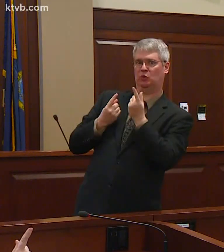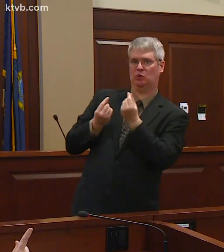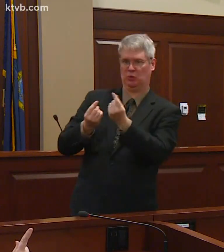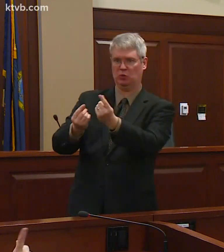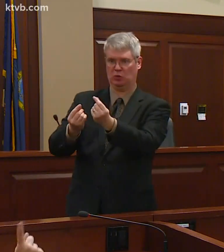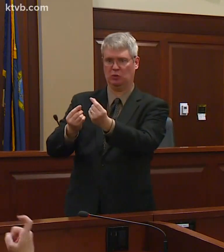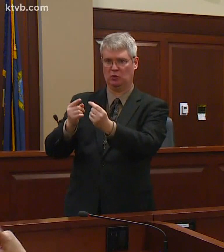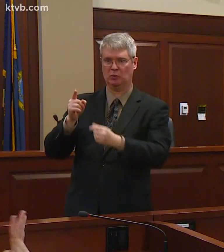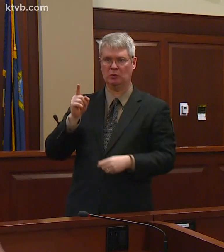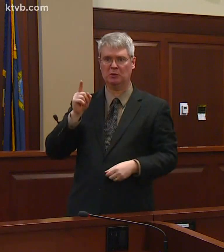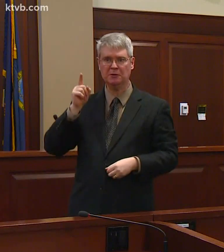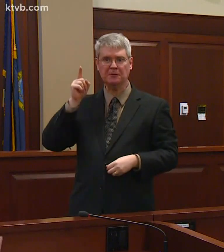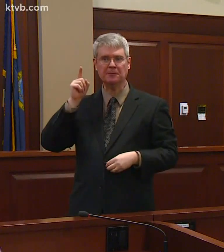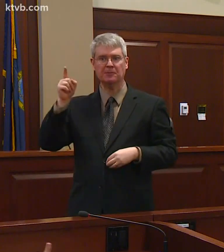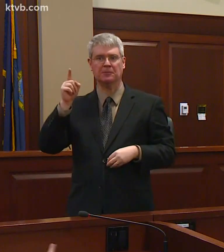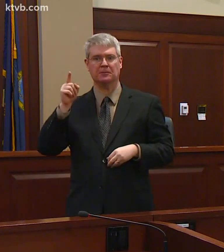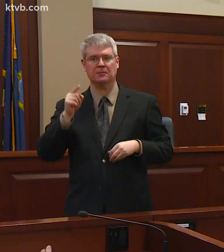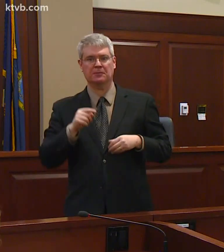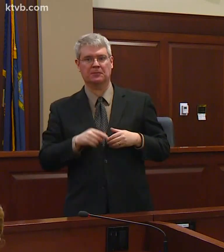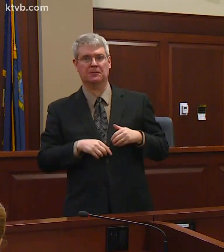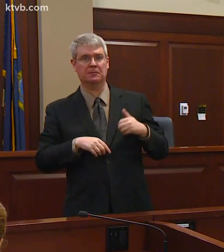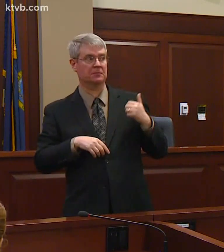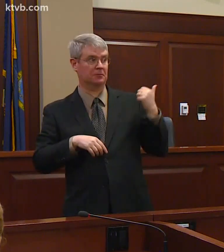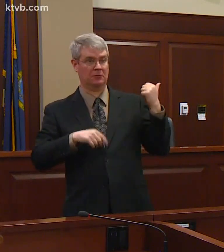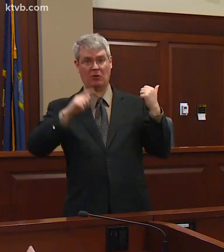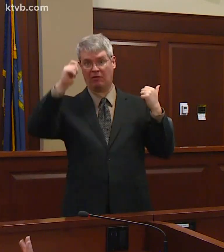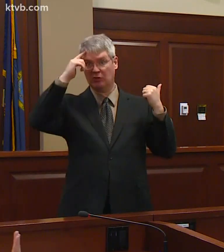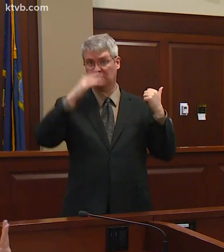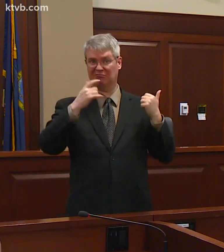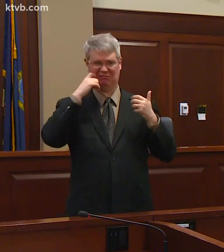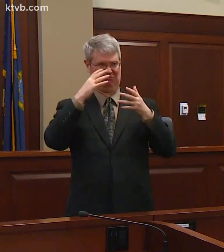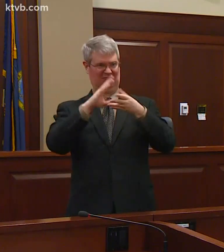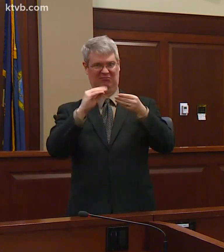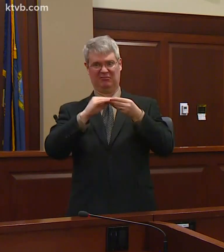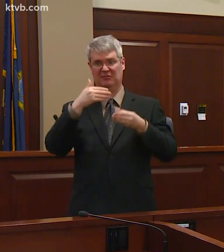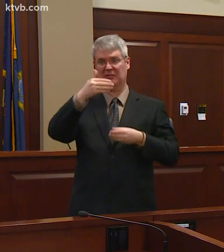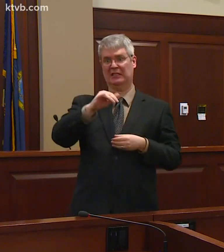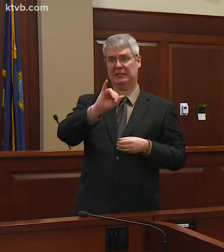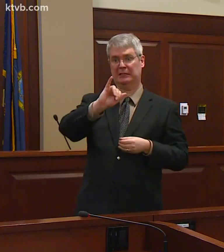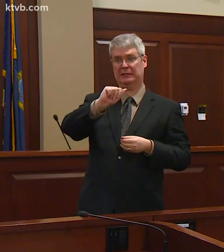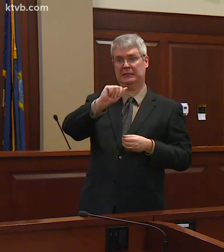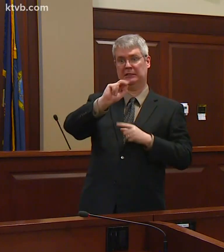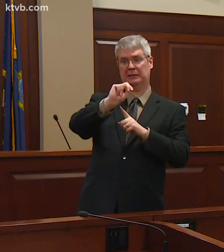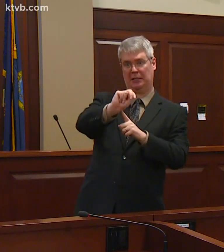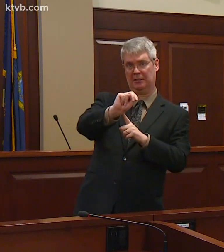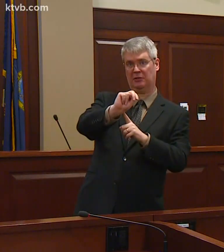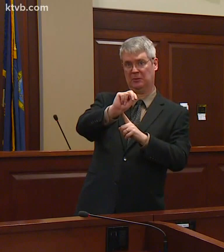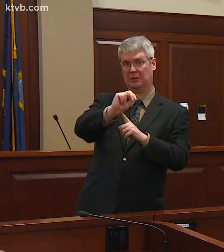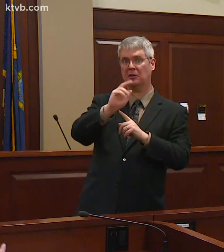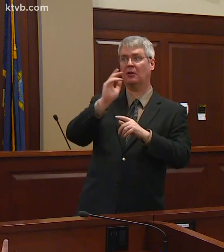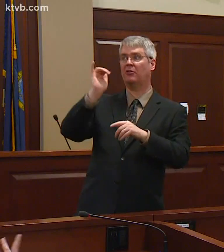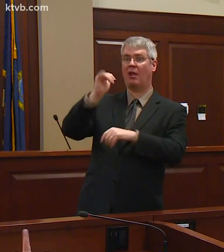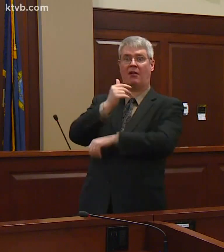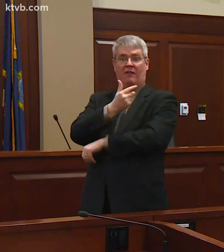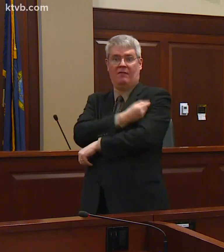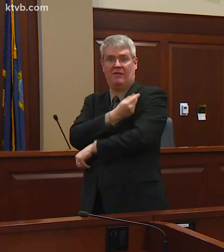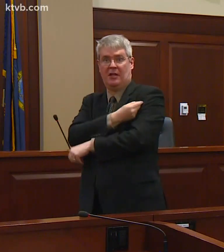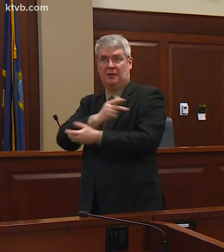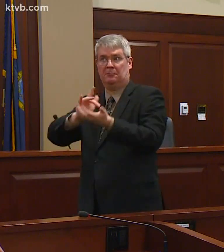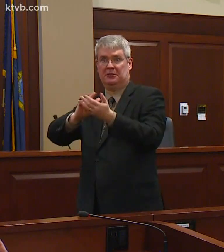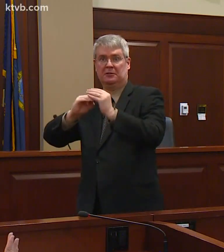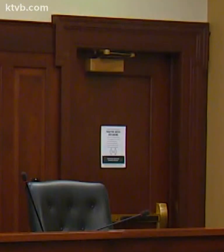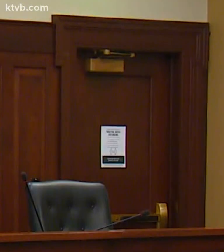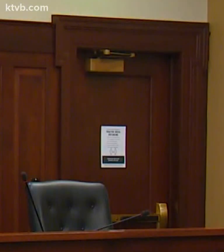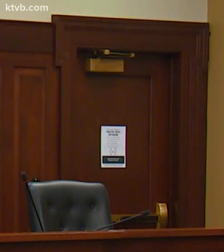licensed in the States against COVID, but we want to be ready should it become available in November. So our plan will be submitted to CDC October